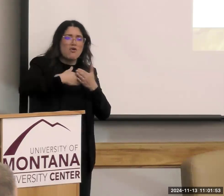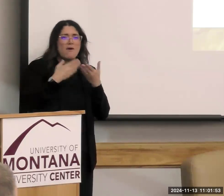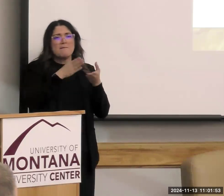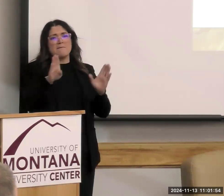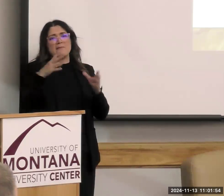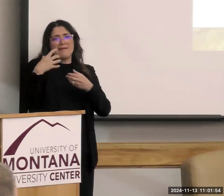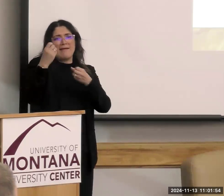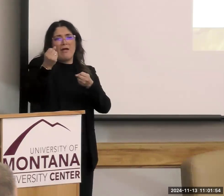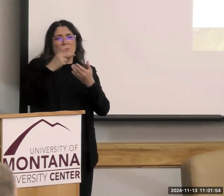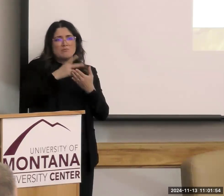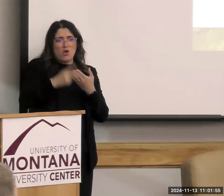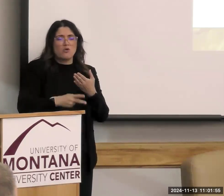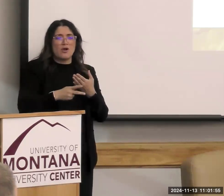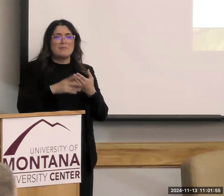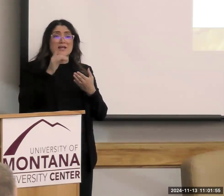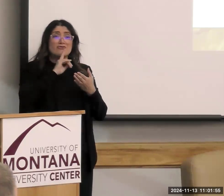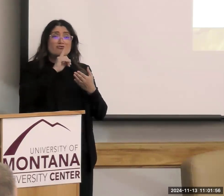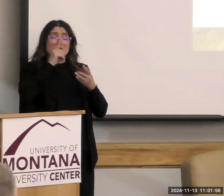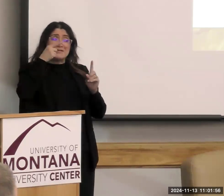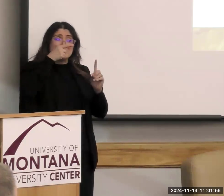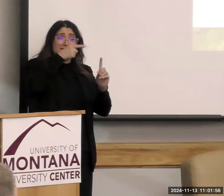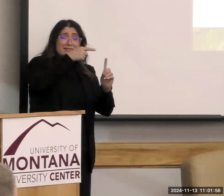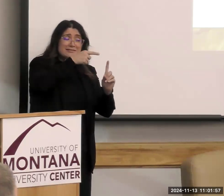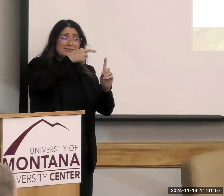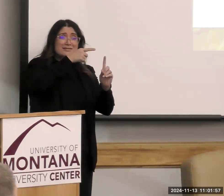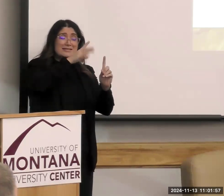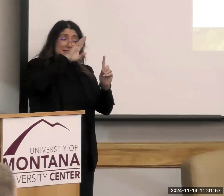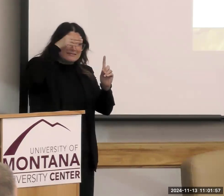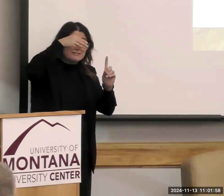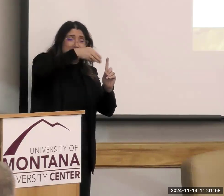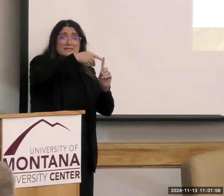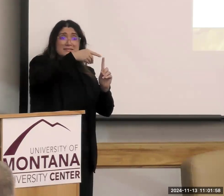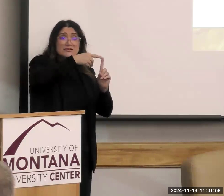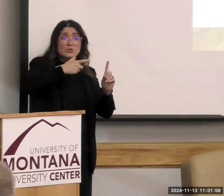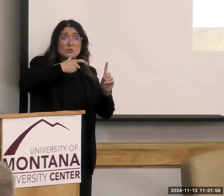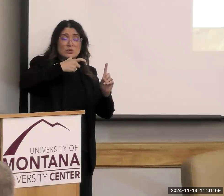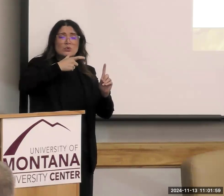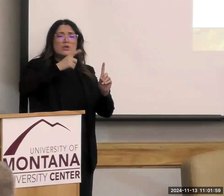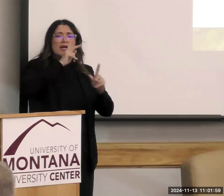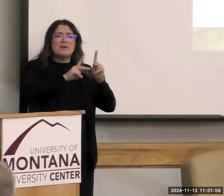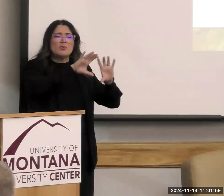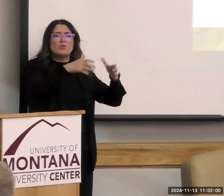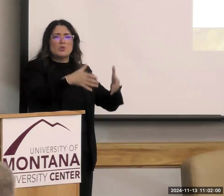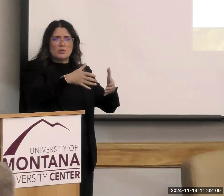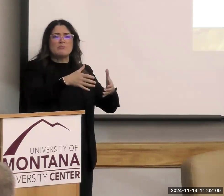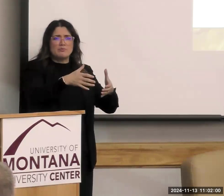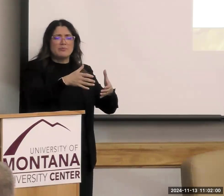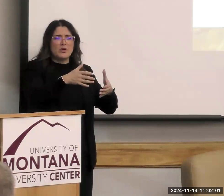targeted specifically to people who are in those health, those groups with health disparities.